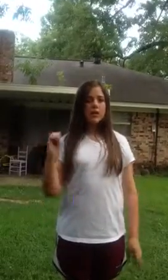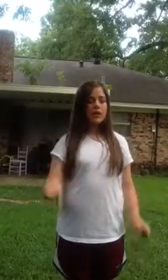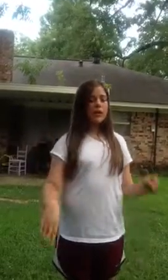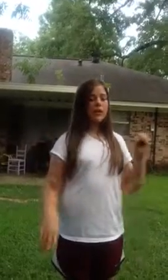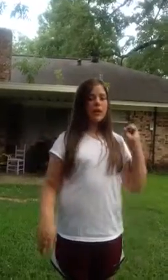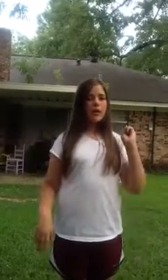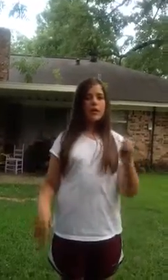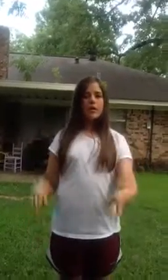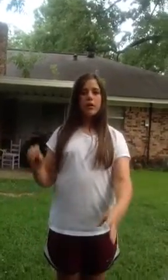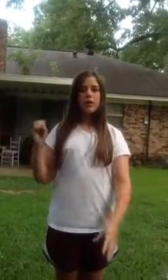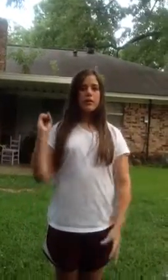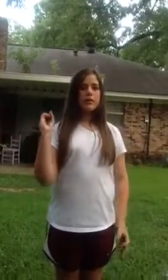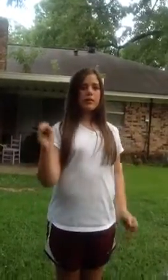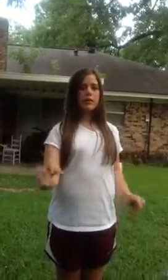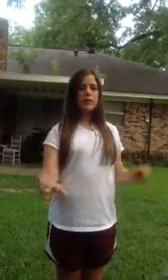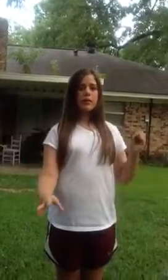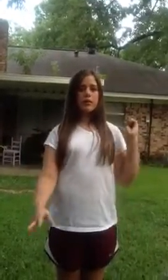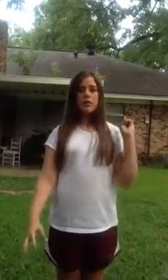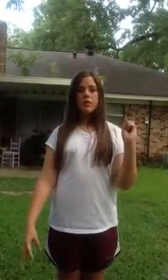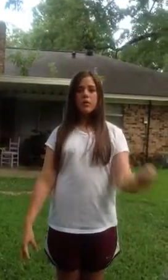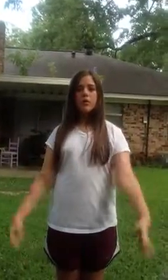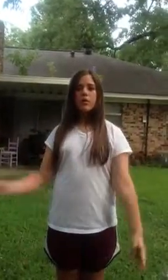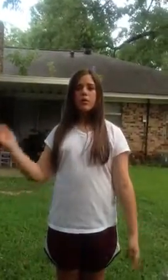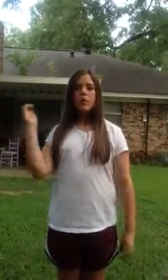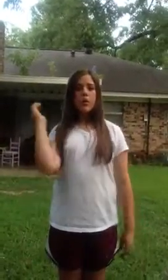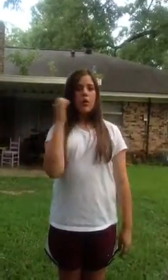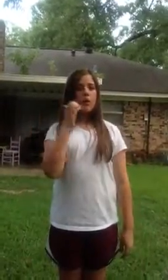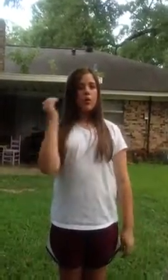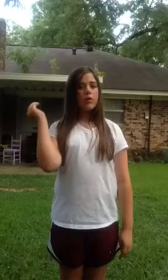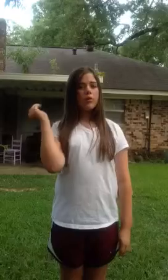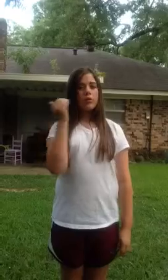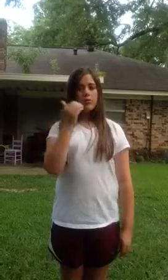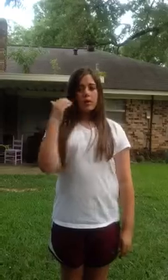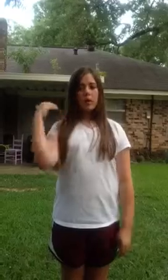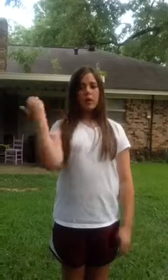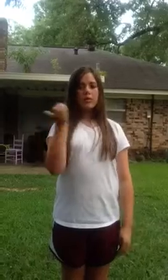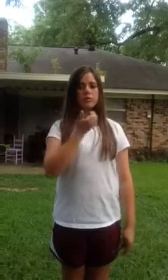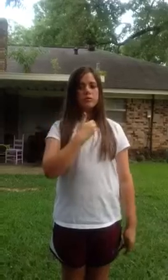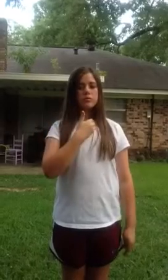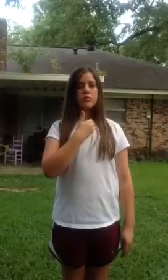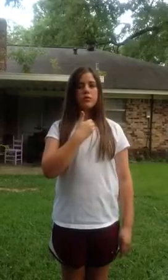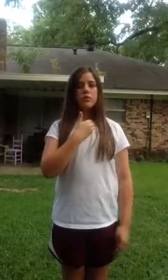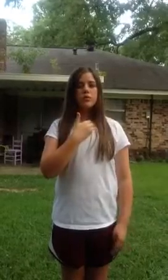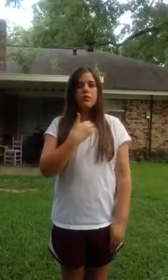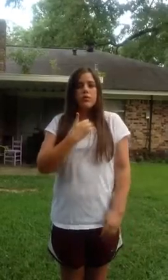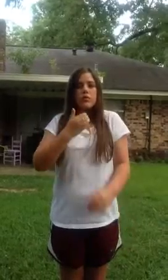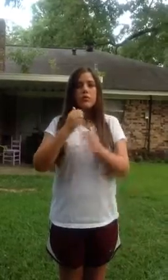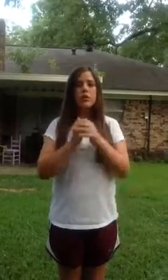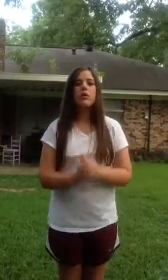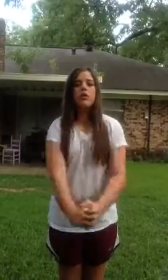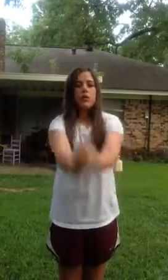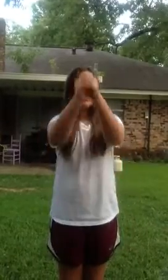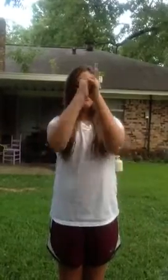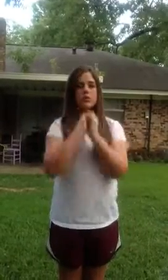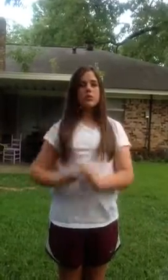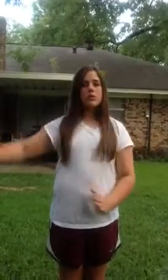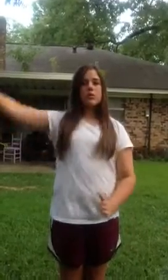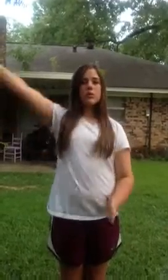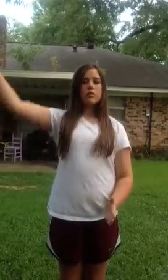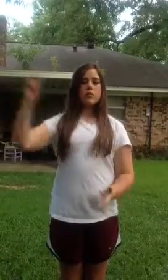never before Oh my soul Worship His